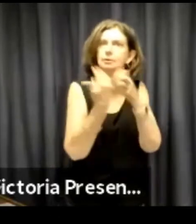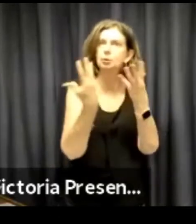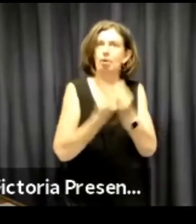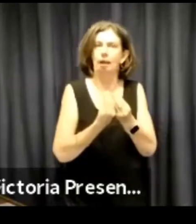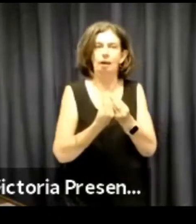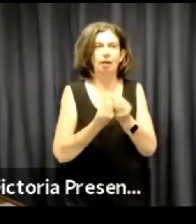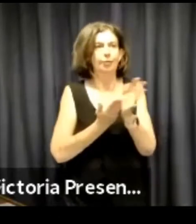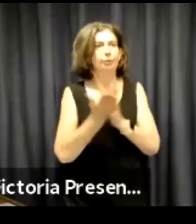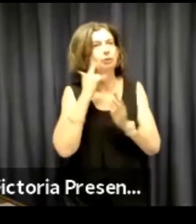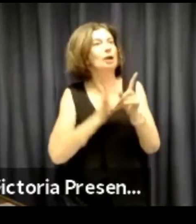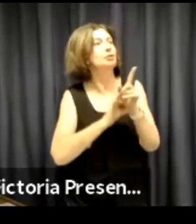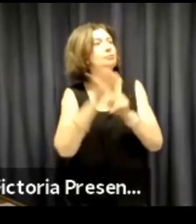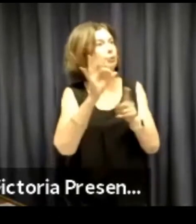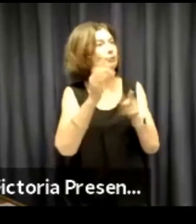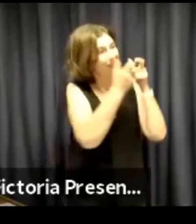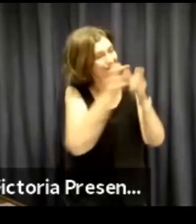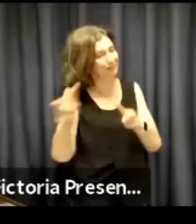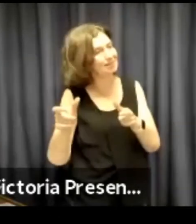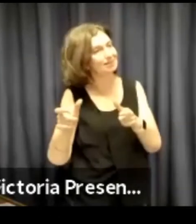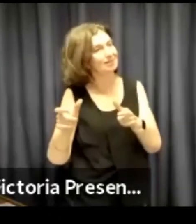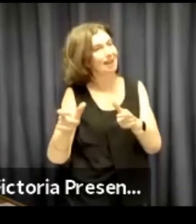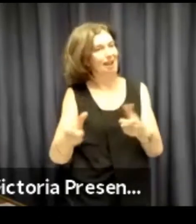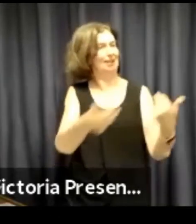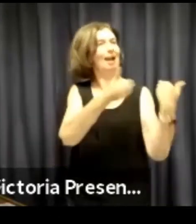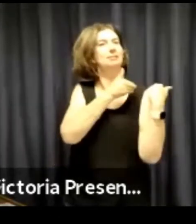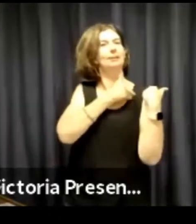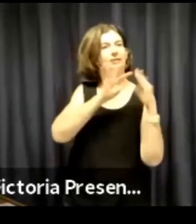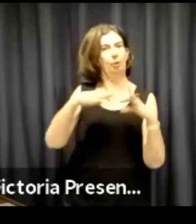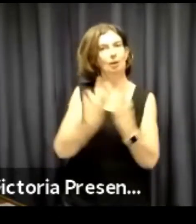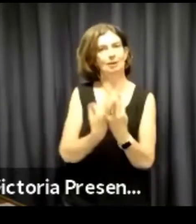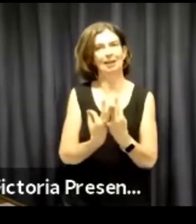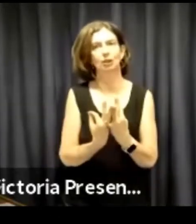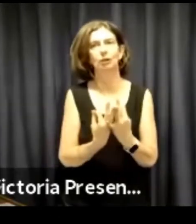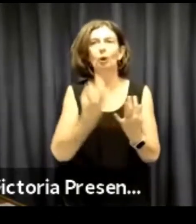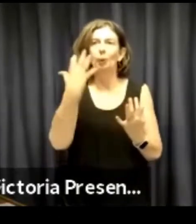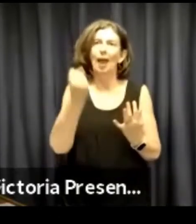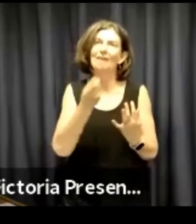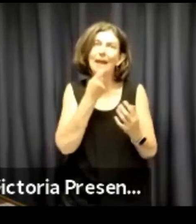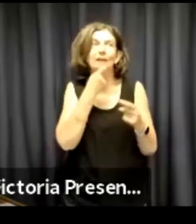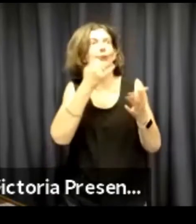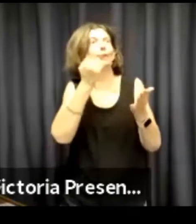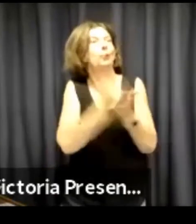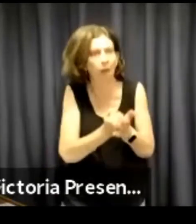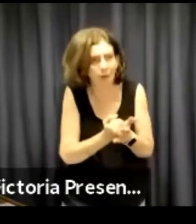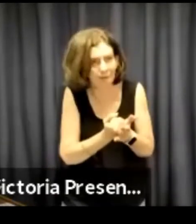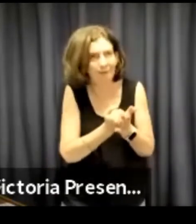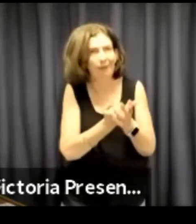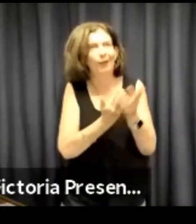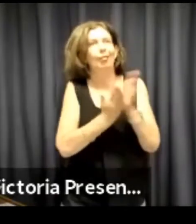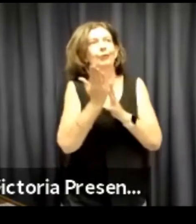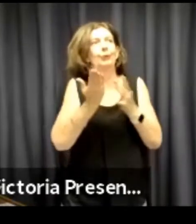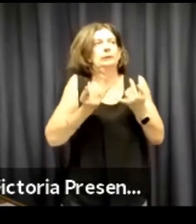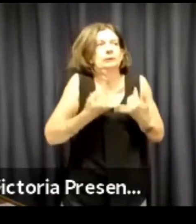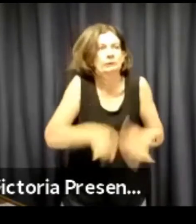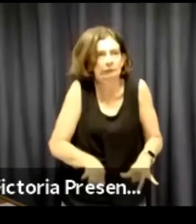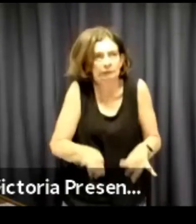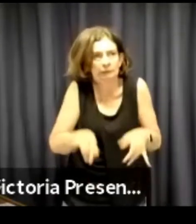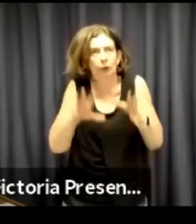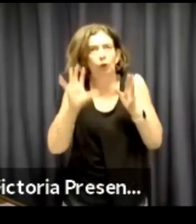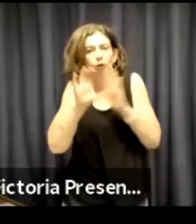The Deaf community as a whole has worked very collaboratively, and also with the support